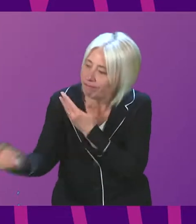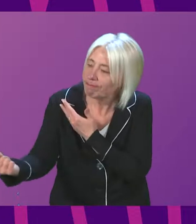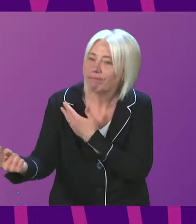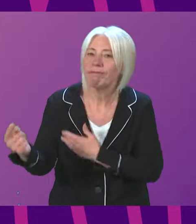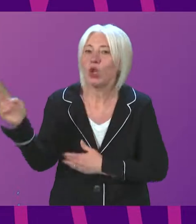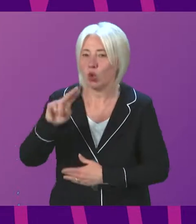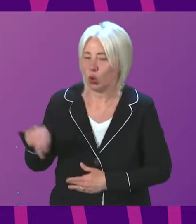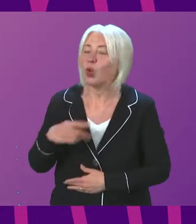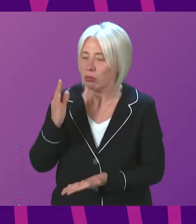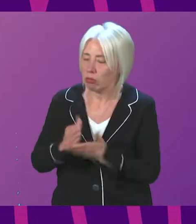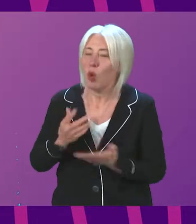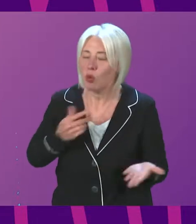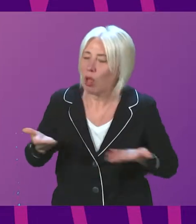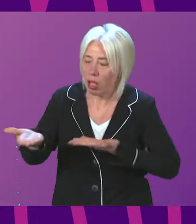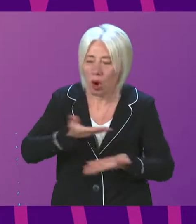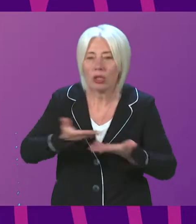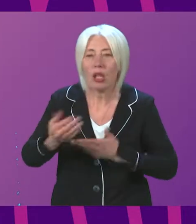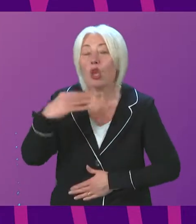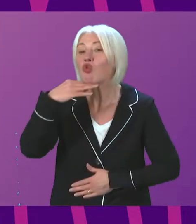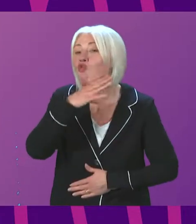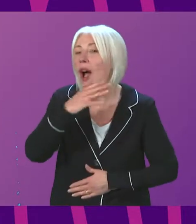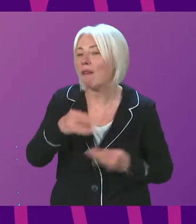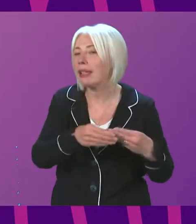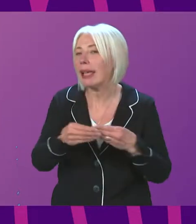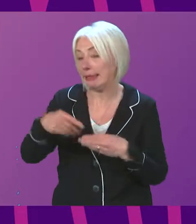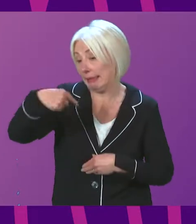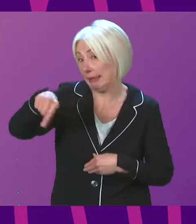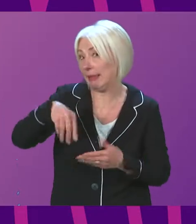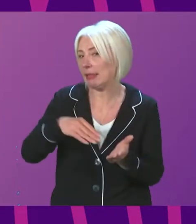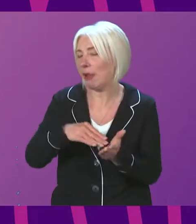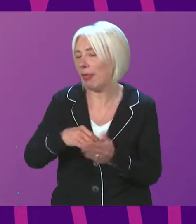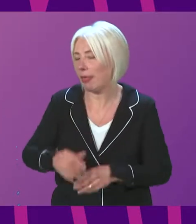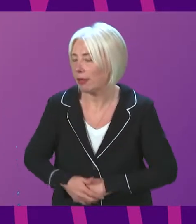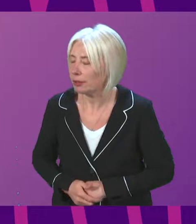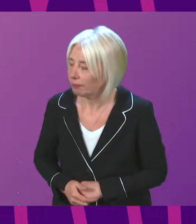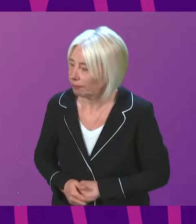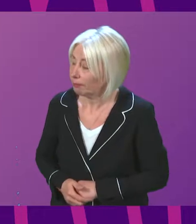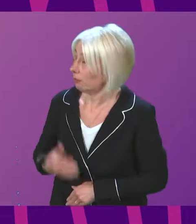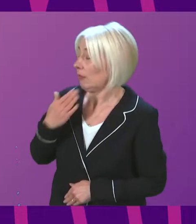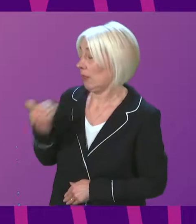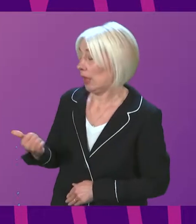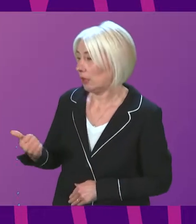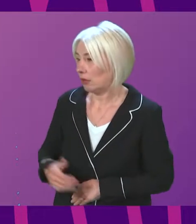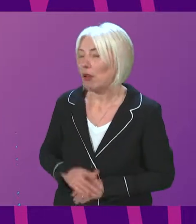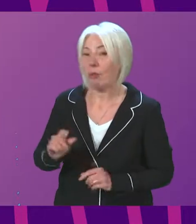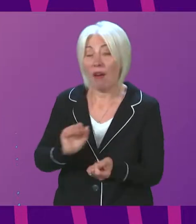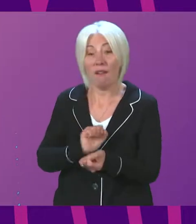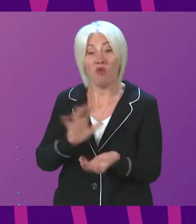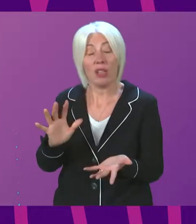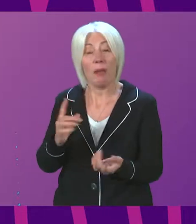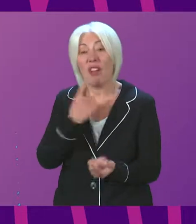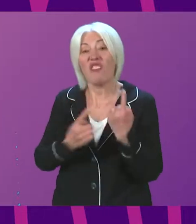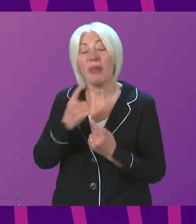Chamber that we will consult on draft guidance later this month Miles Briggs I thank the First Minister for that answer Freedom of Information